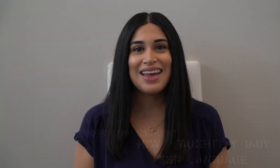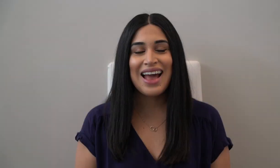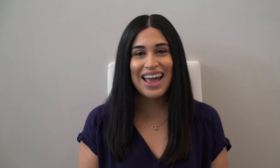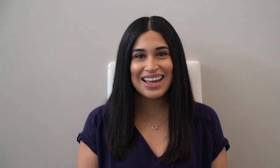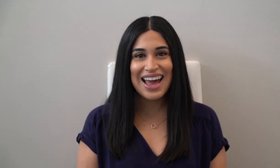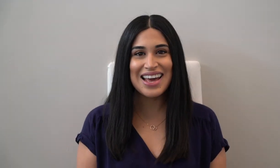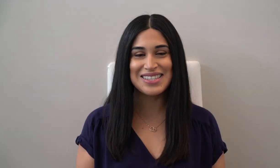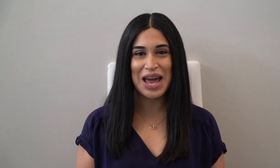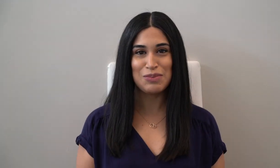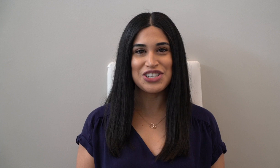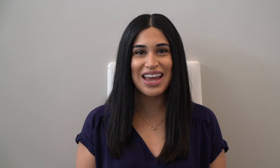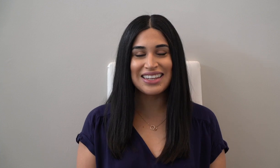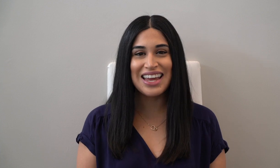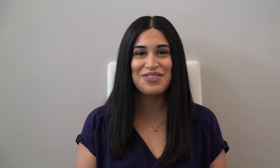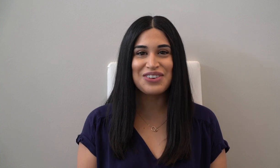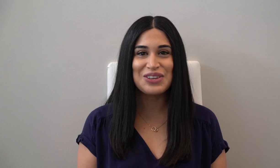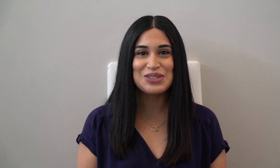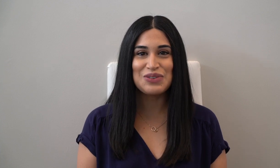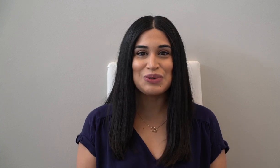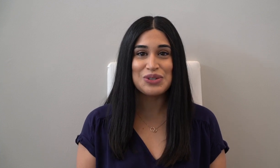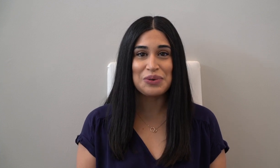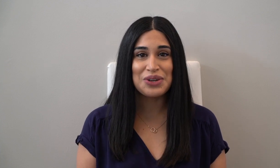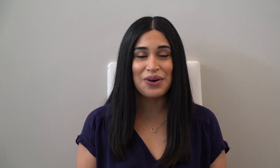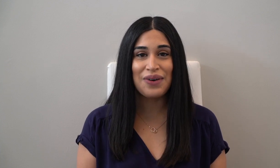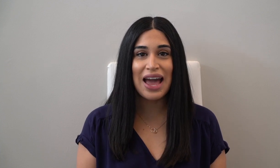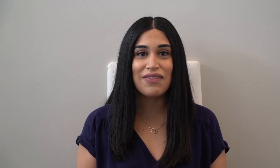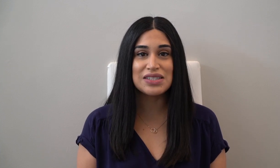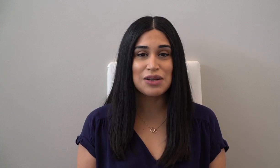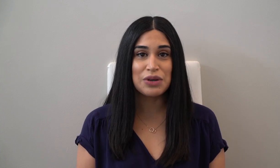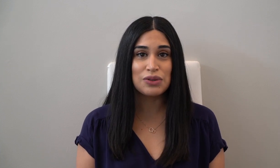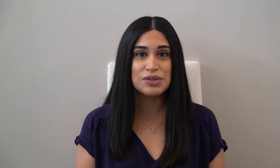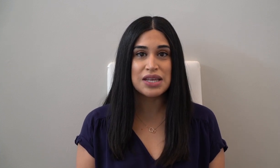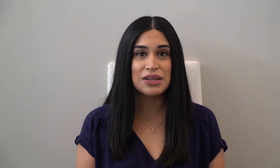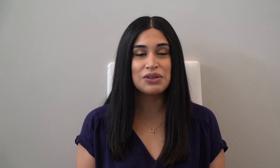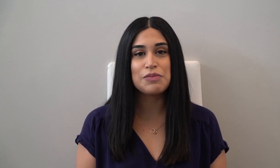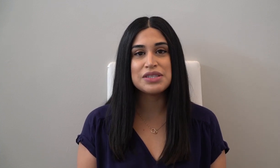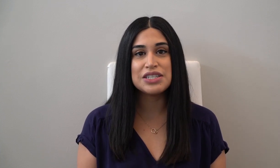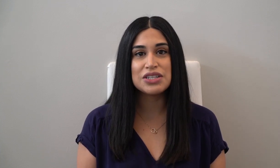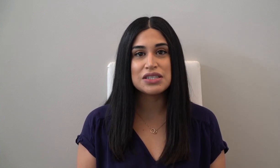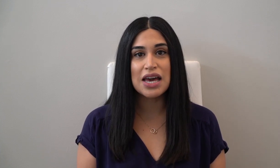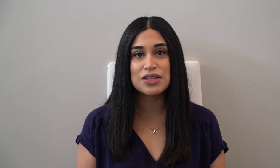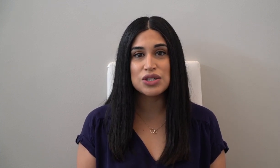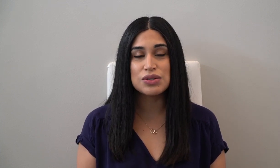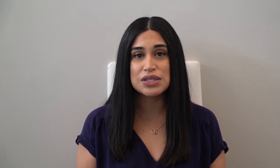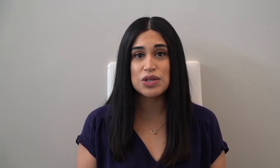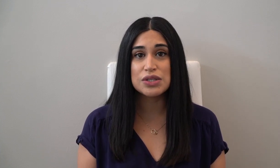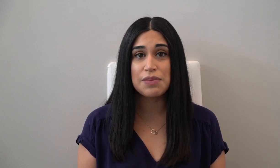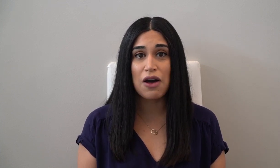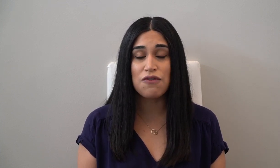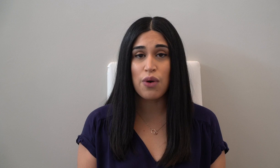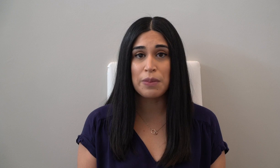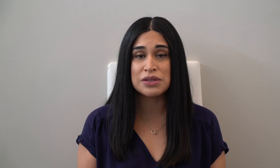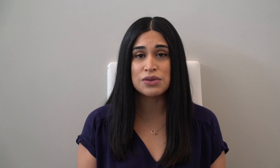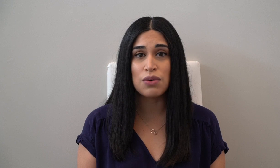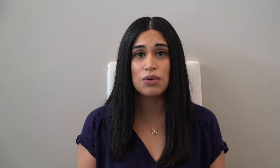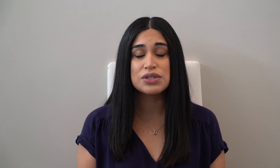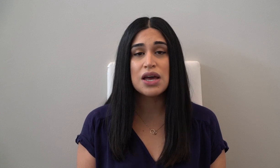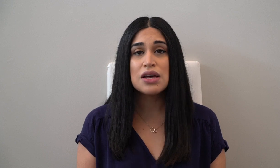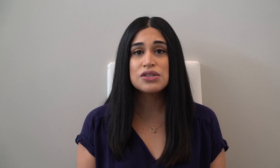Hi guys I'm Jen and for those of you who don't know I have a 10 month old son who I've been teaching sign to since he was about four months old. So